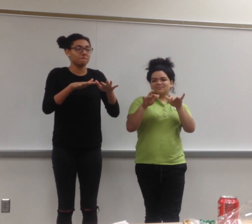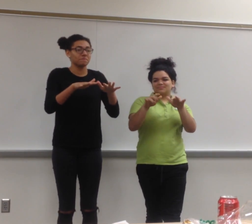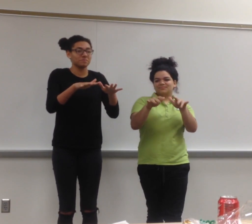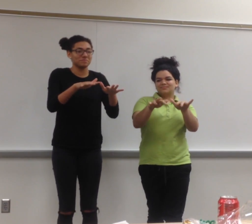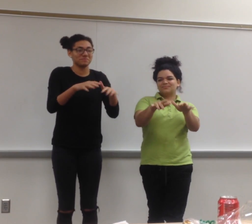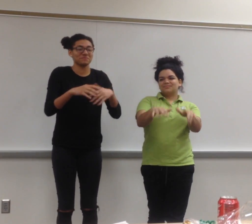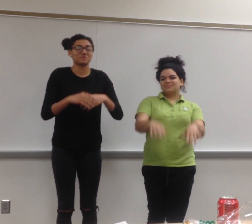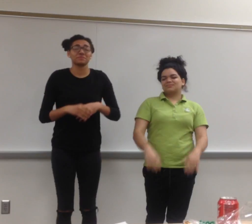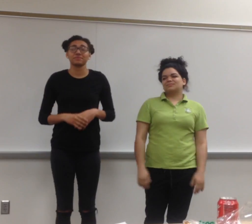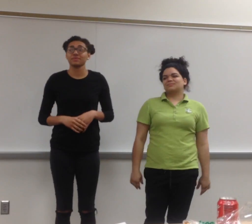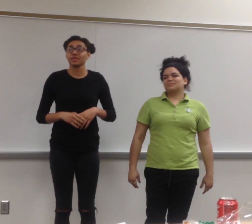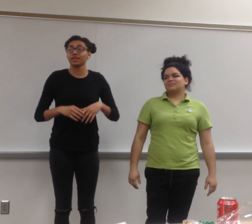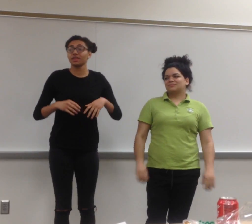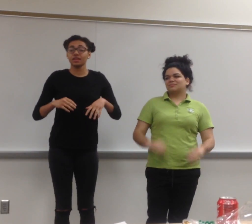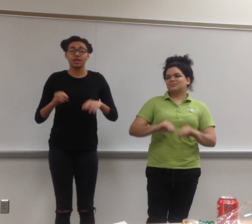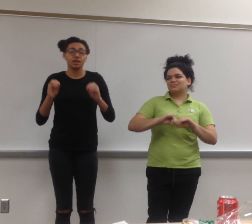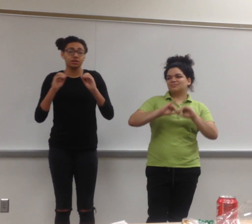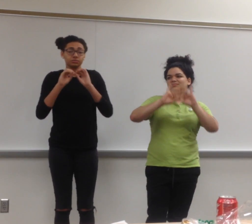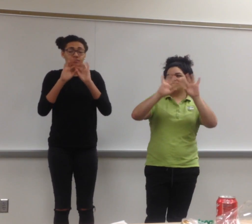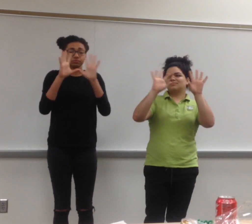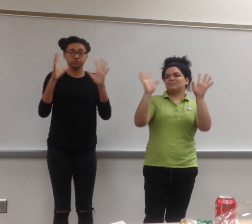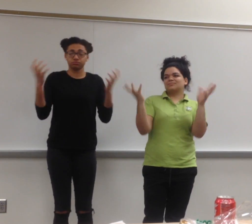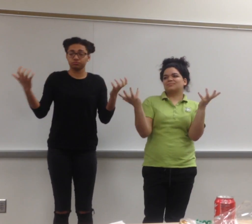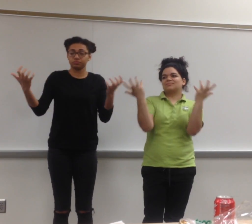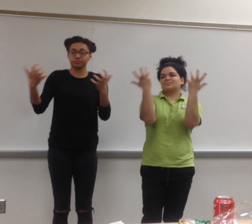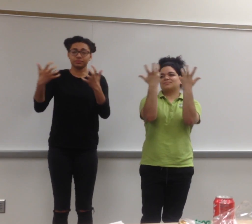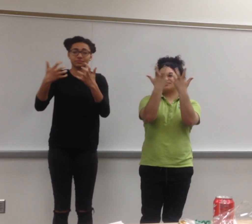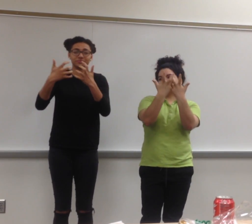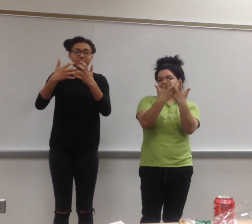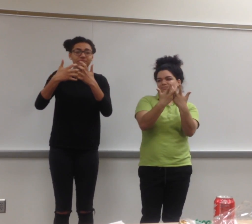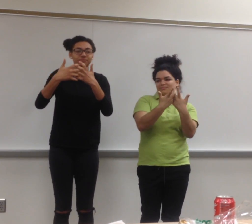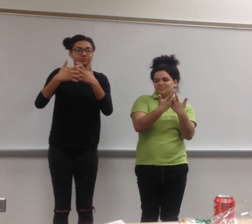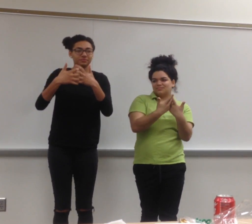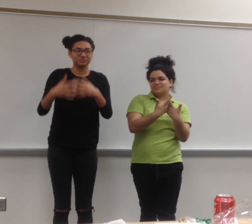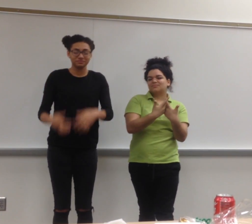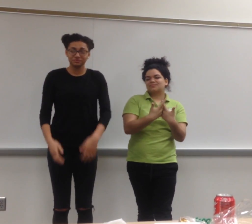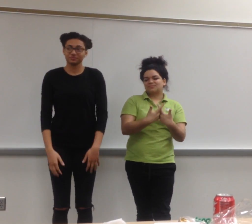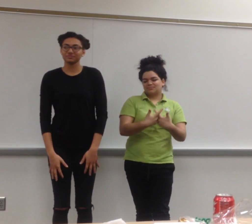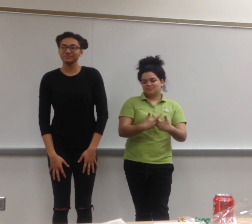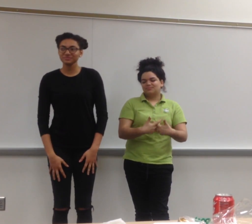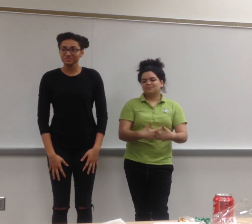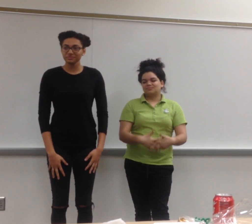be the king? I